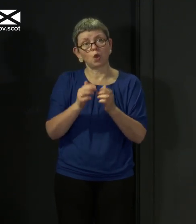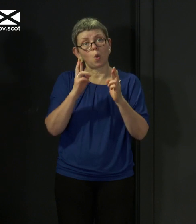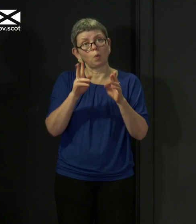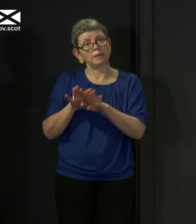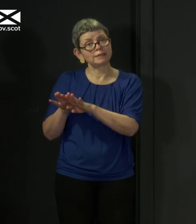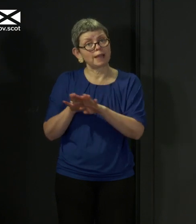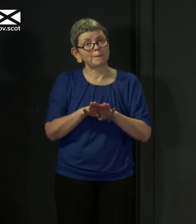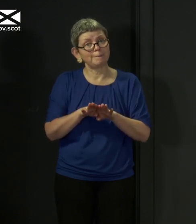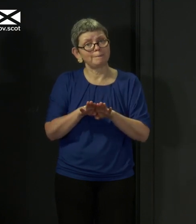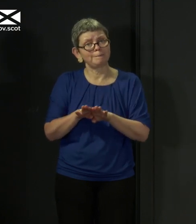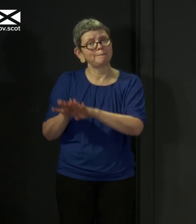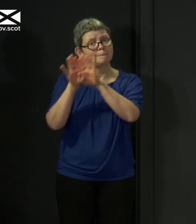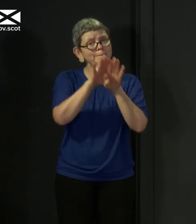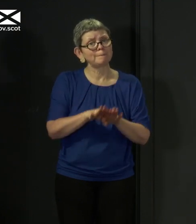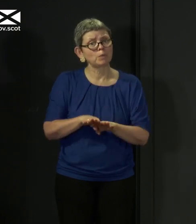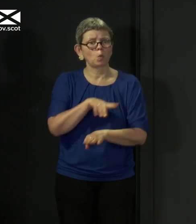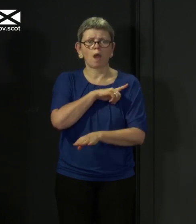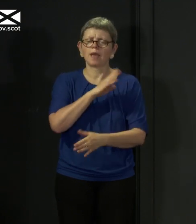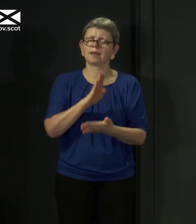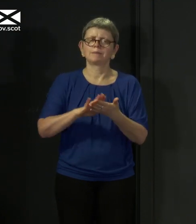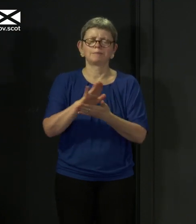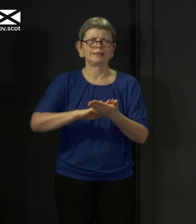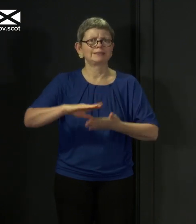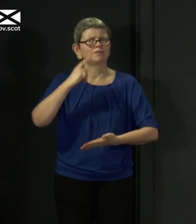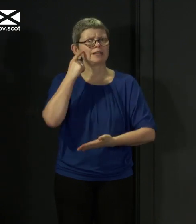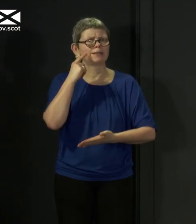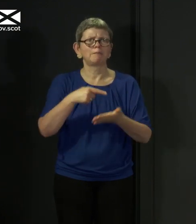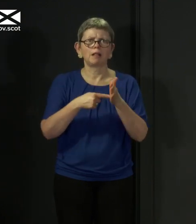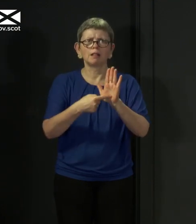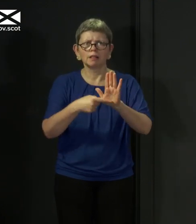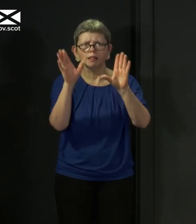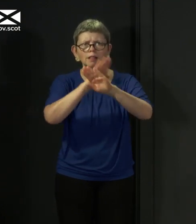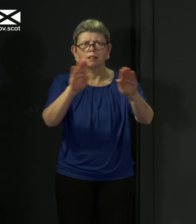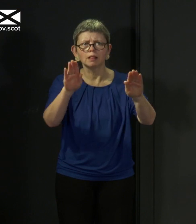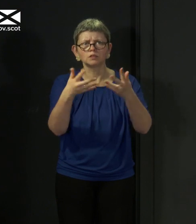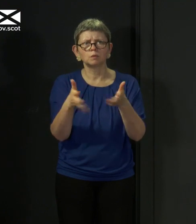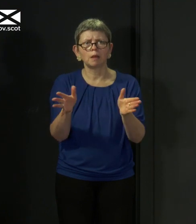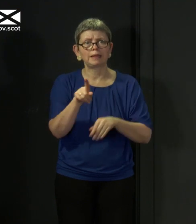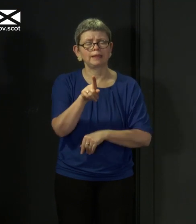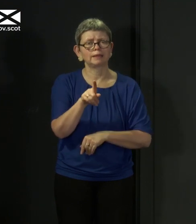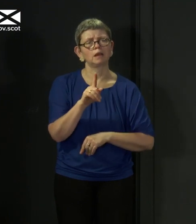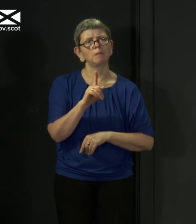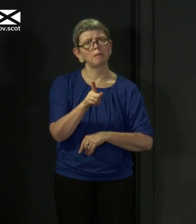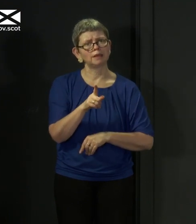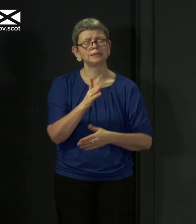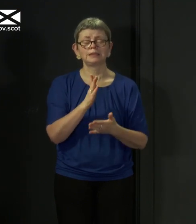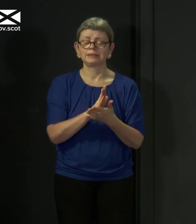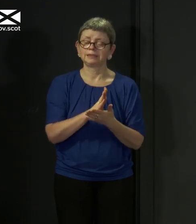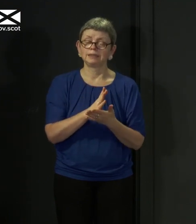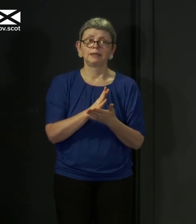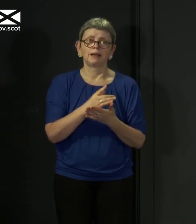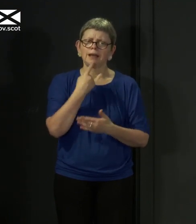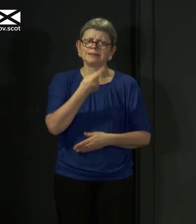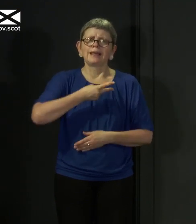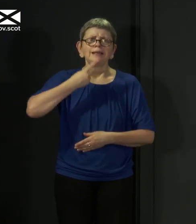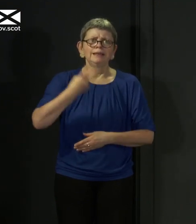least for the simplicity of messaging that I've spoken about already. But I come back to the point I keep making, all that matters, and I'm pretty sure